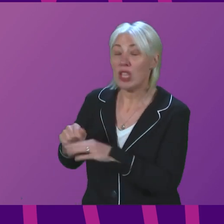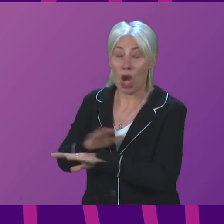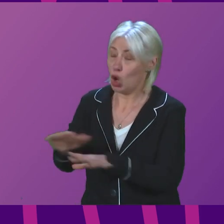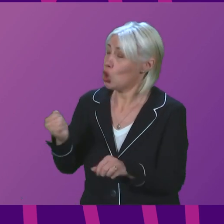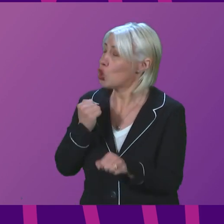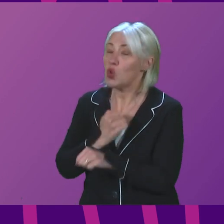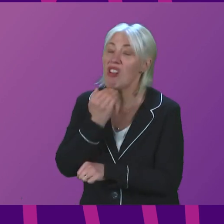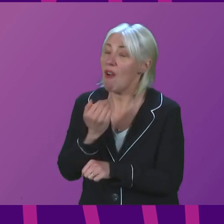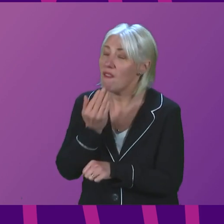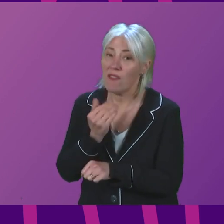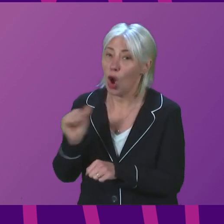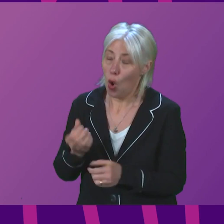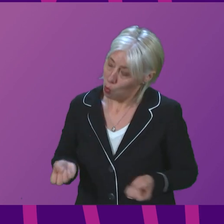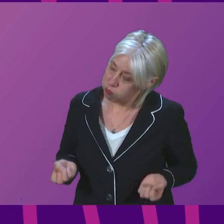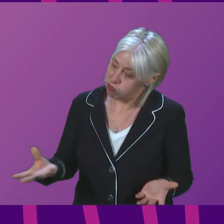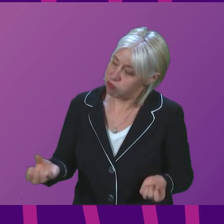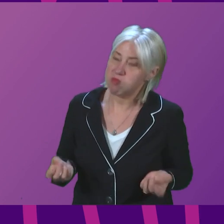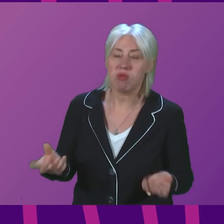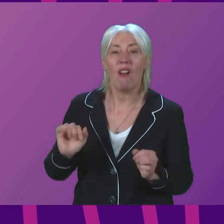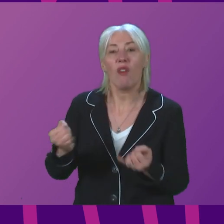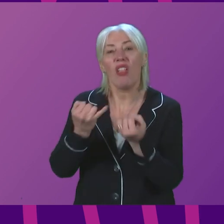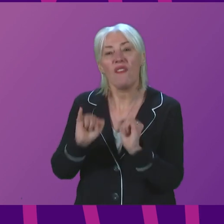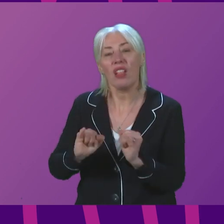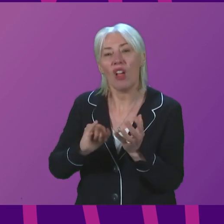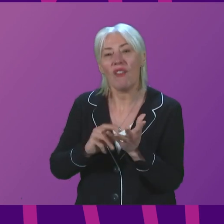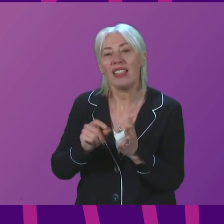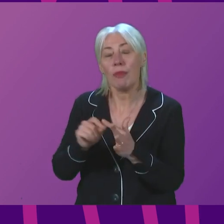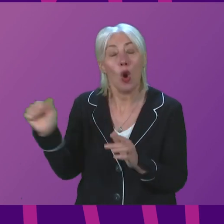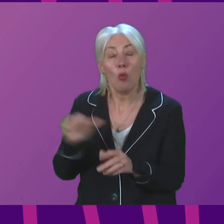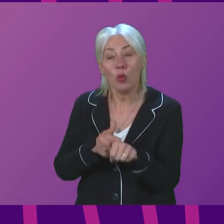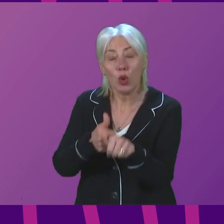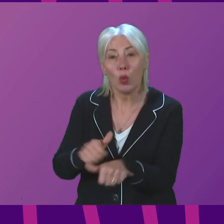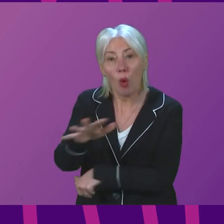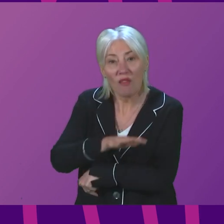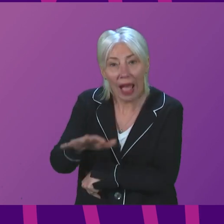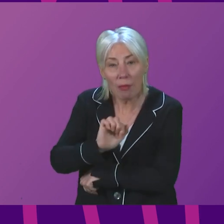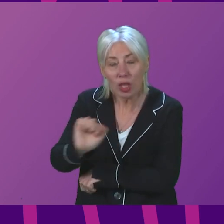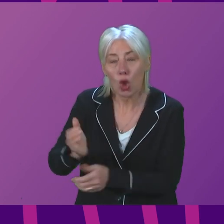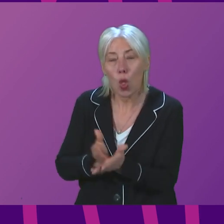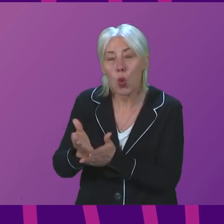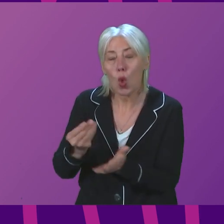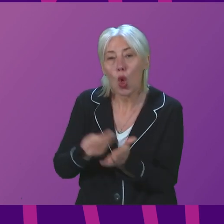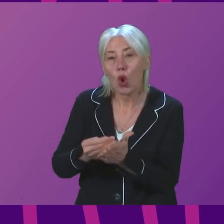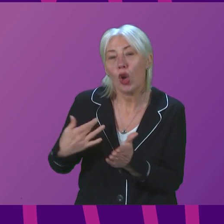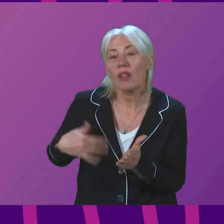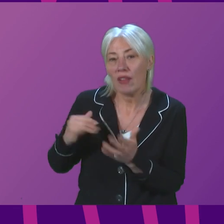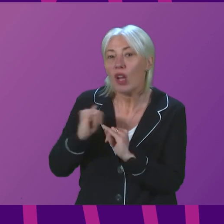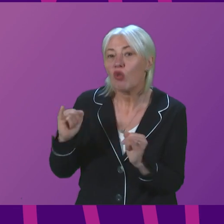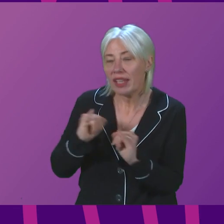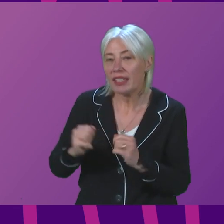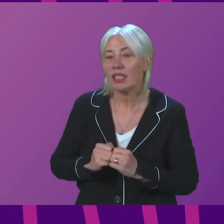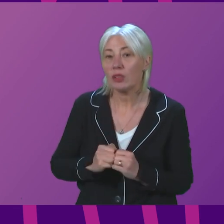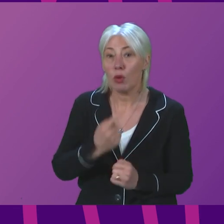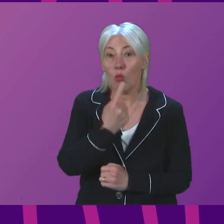wasting billions of pounds paying the cost of S&P failure, we should be supporting families with a cost-of-living crisis. The £111 million